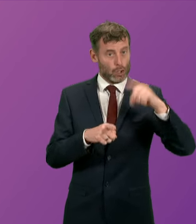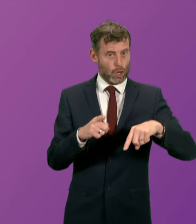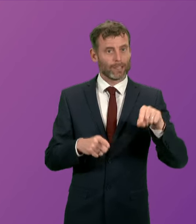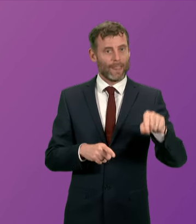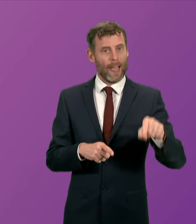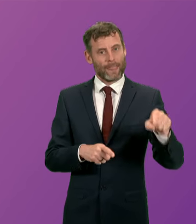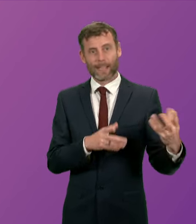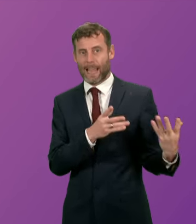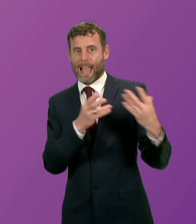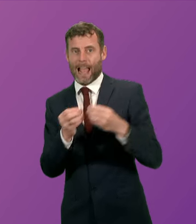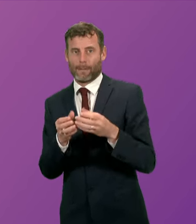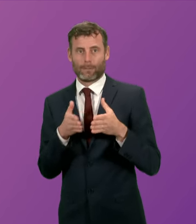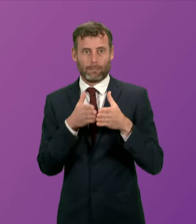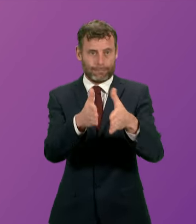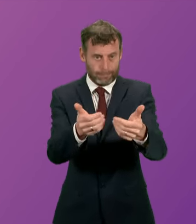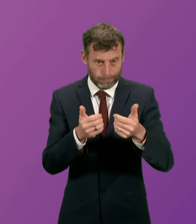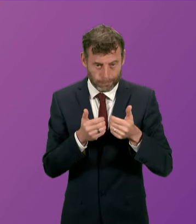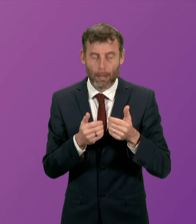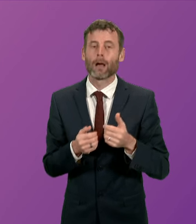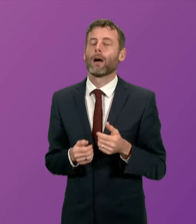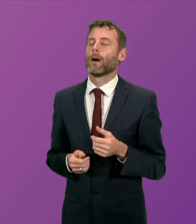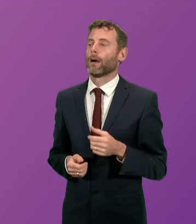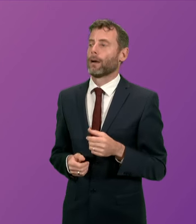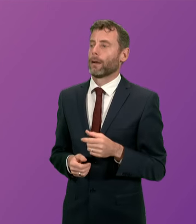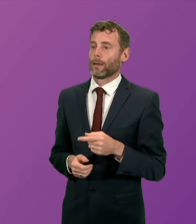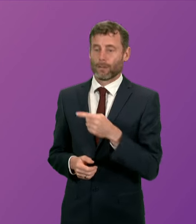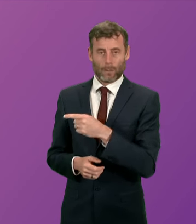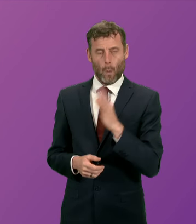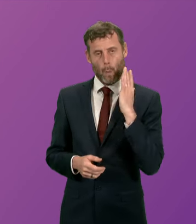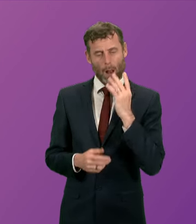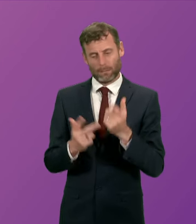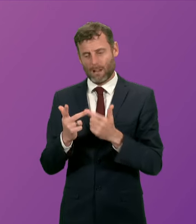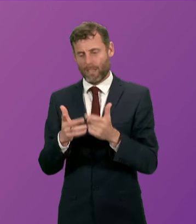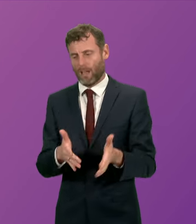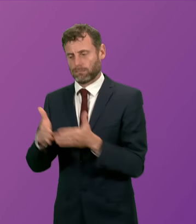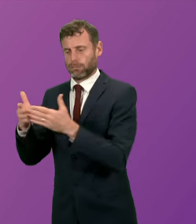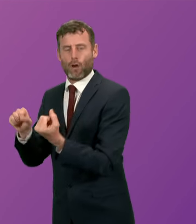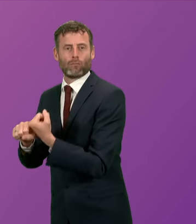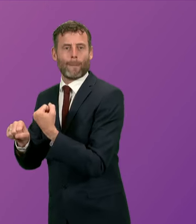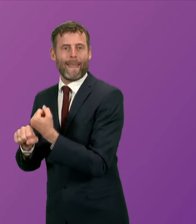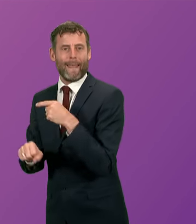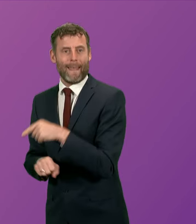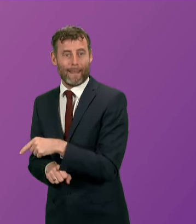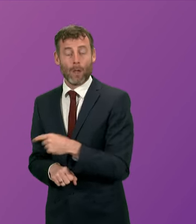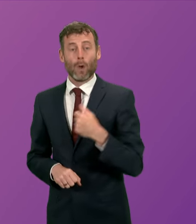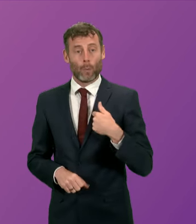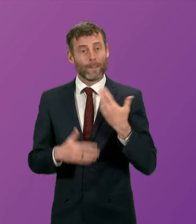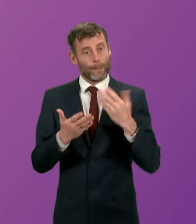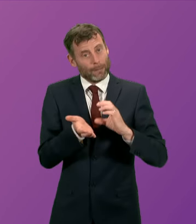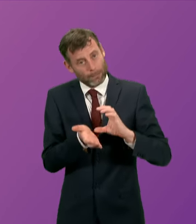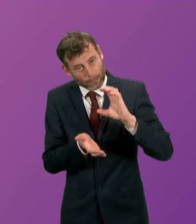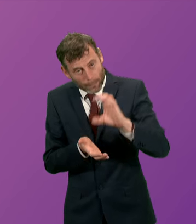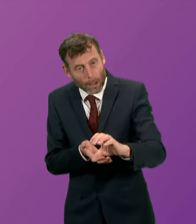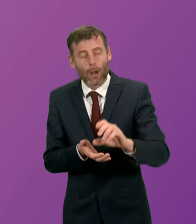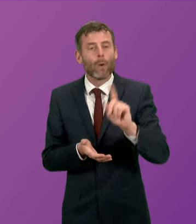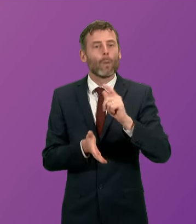while the MV Calden Isles has been in dry dock for extensive repairs and we obviously had supplemented the network